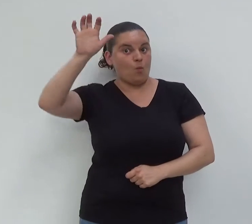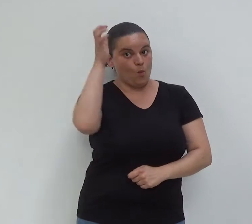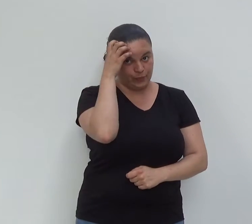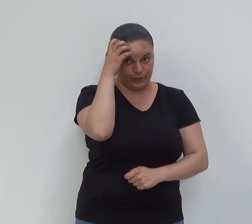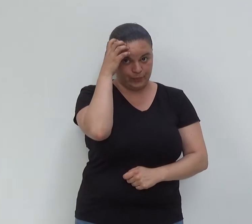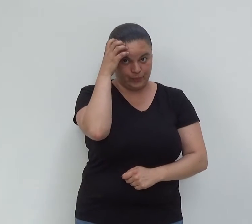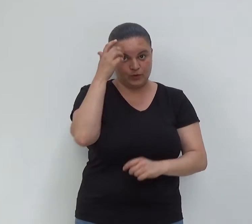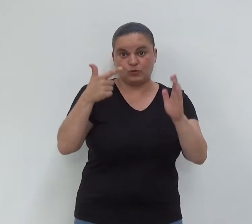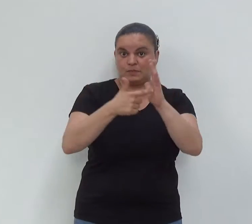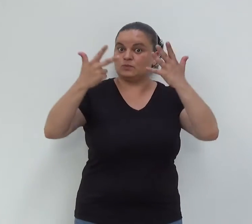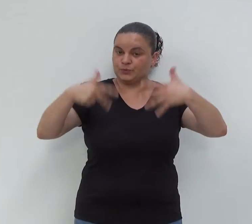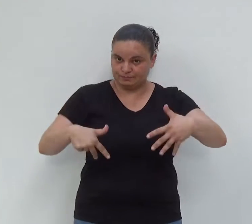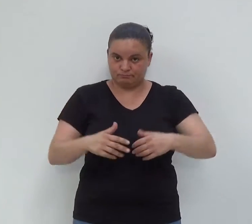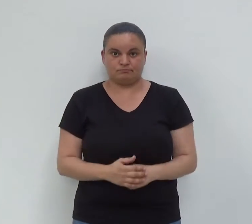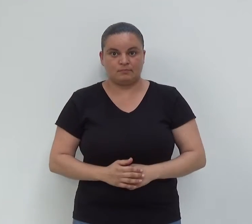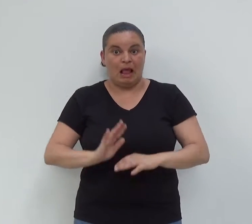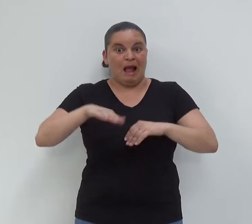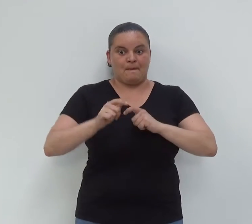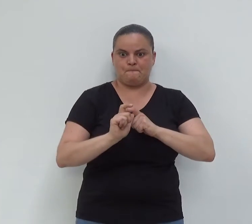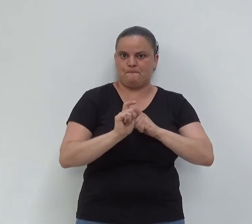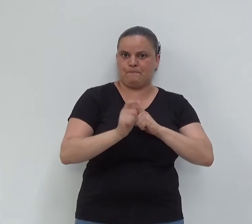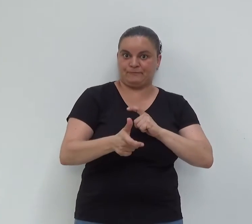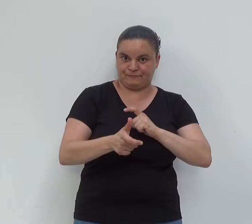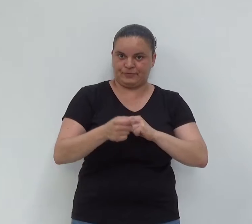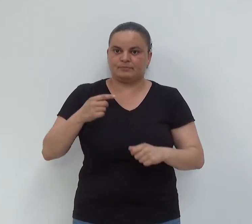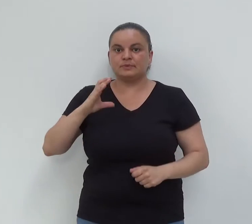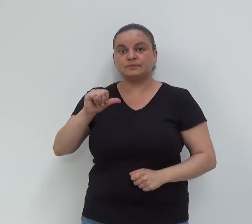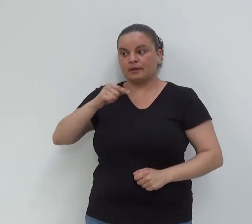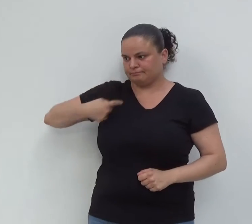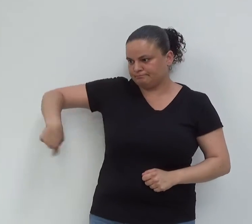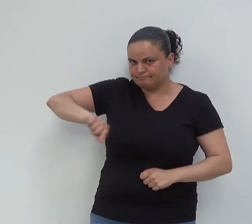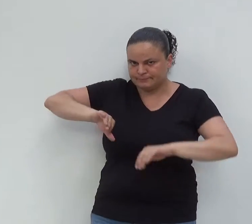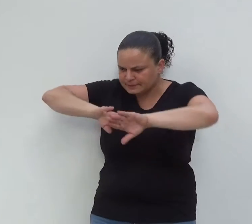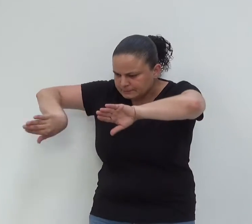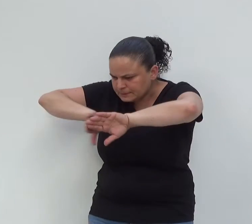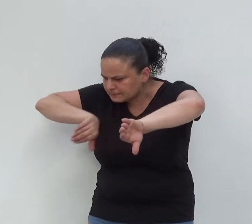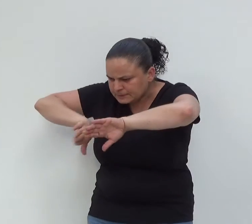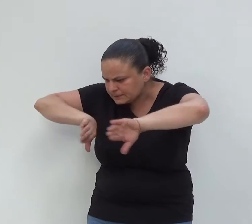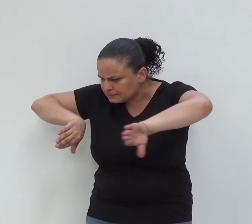is here hotel.